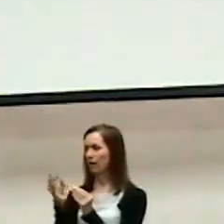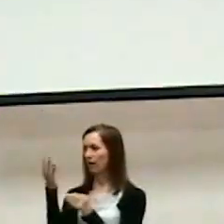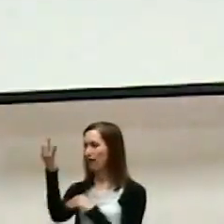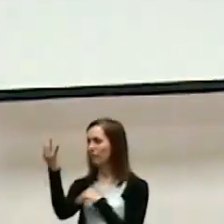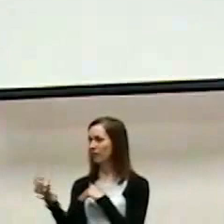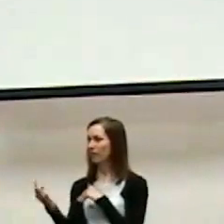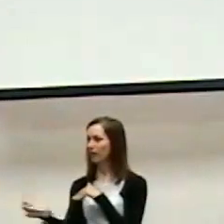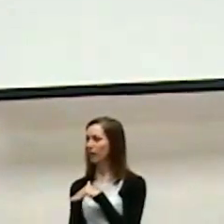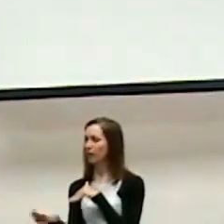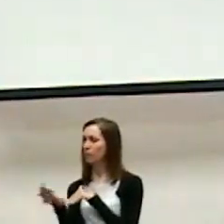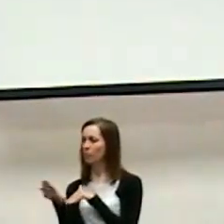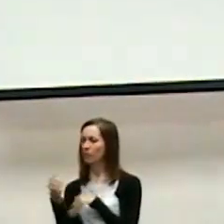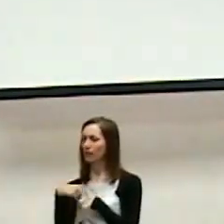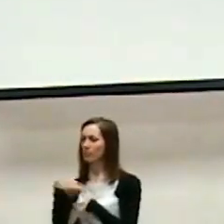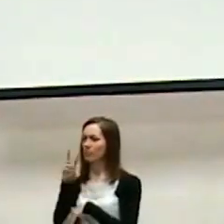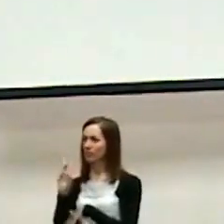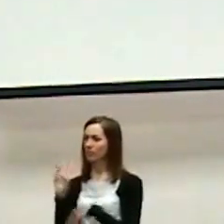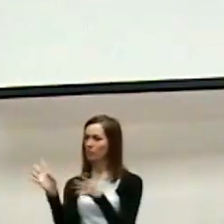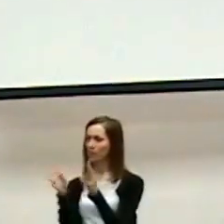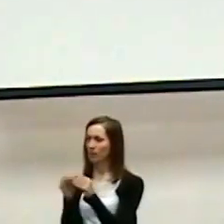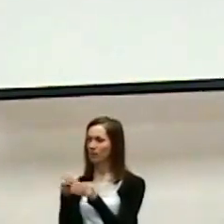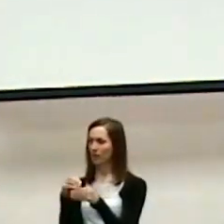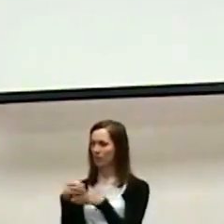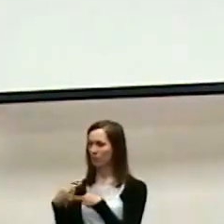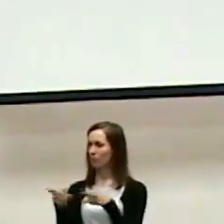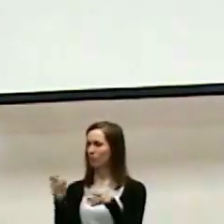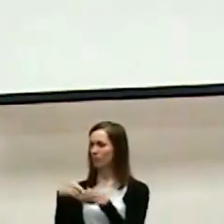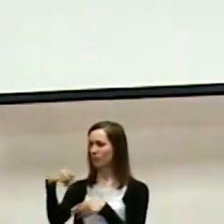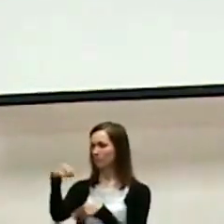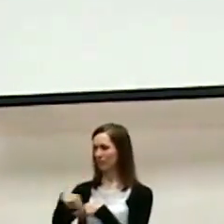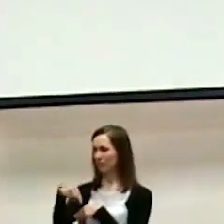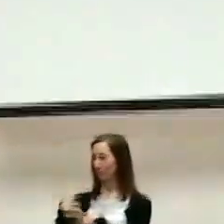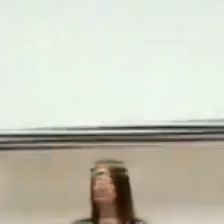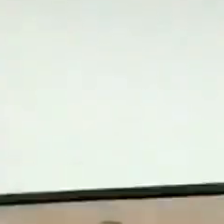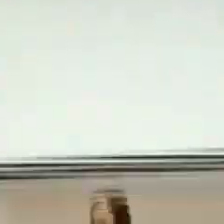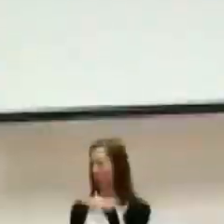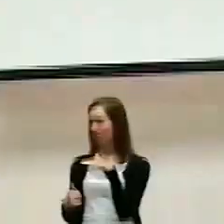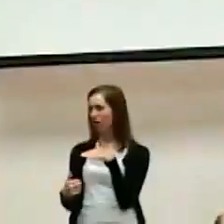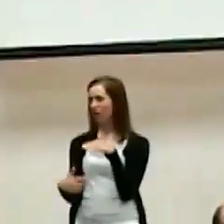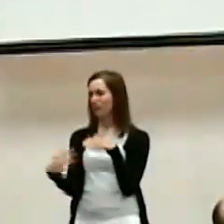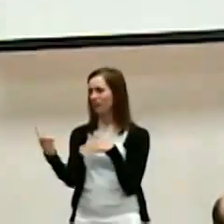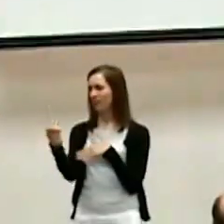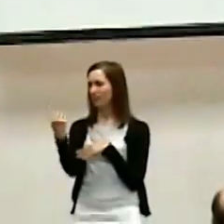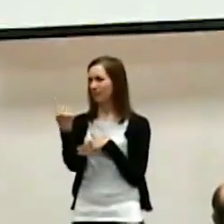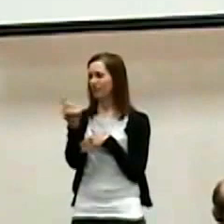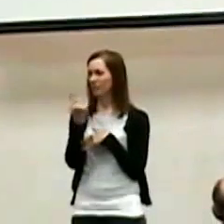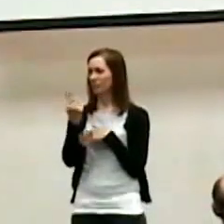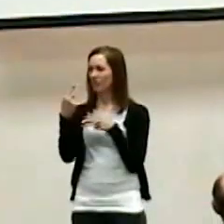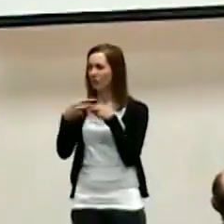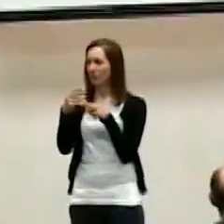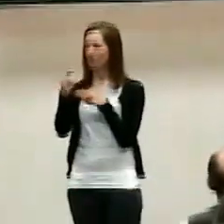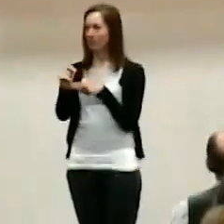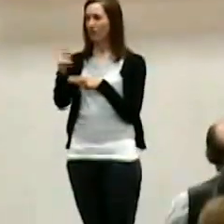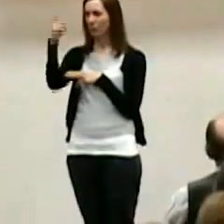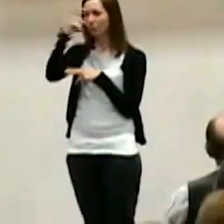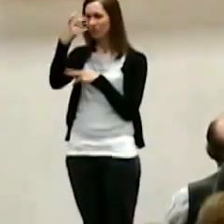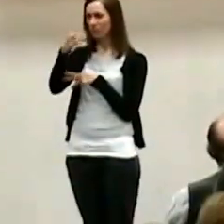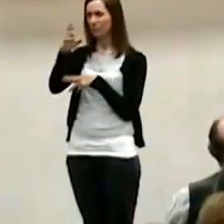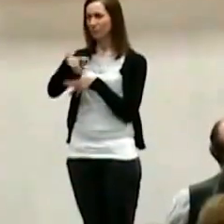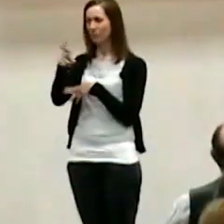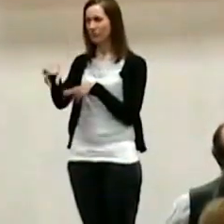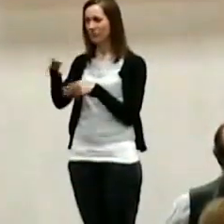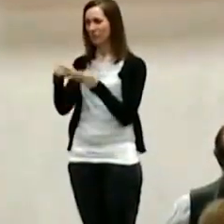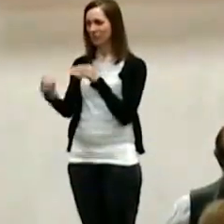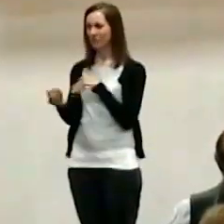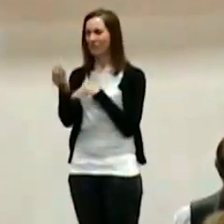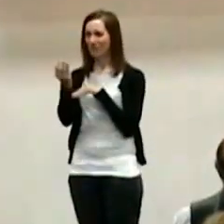on Friday mornings down in one of the rooms in the basement. Someone called it The Wisdom of Richard in the Morning. And he didn't like that title, but it didn't